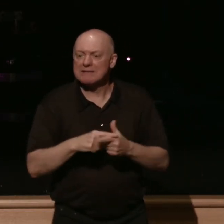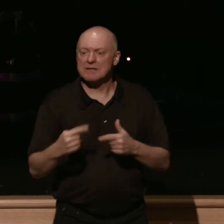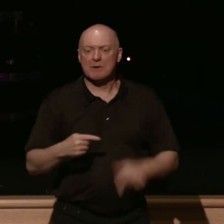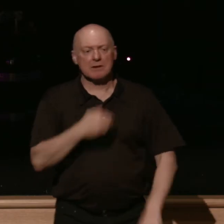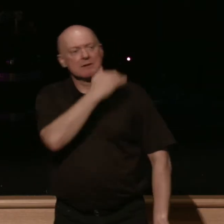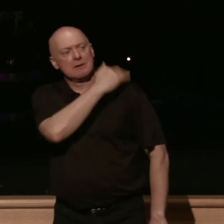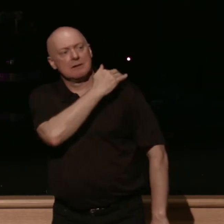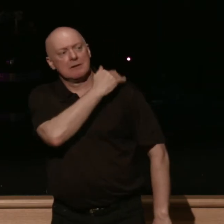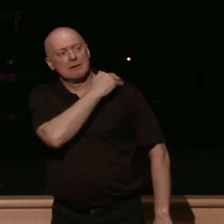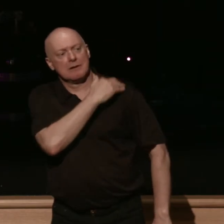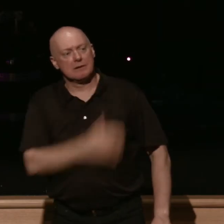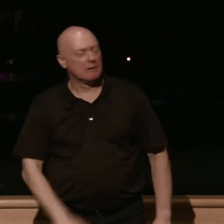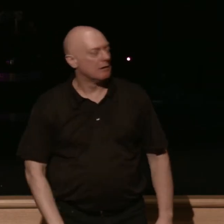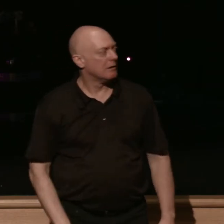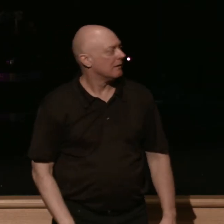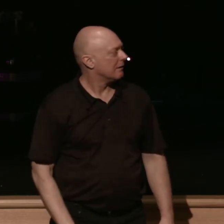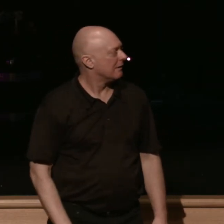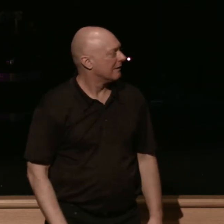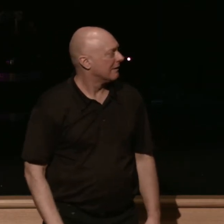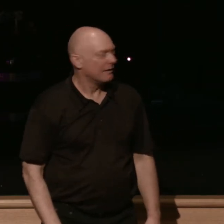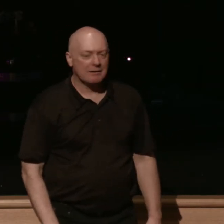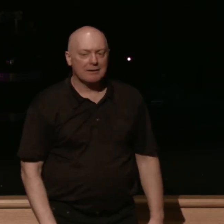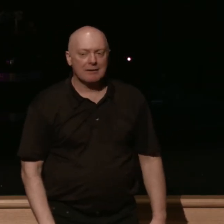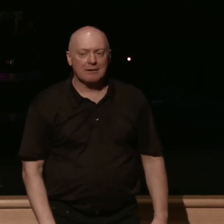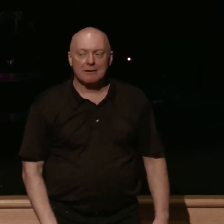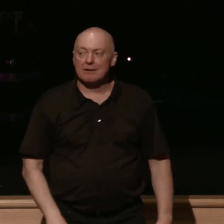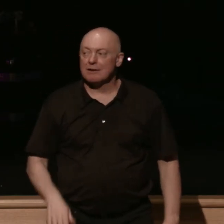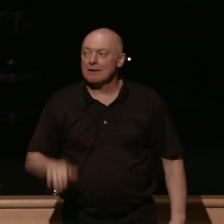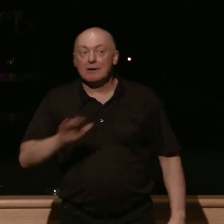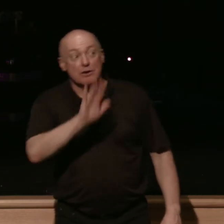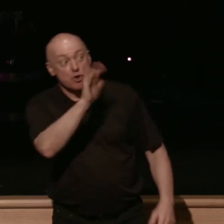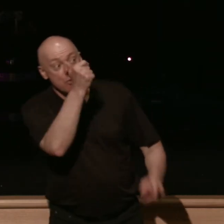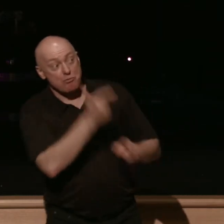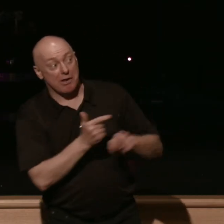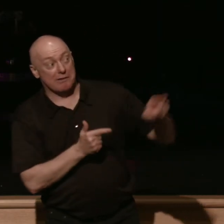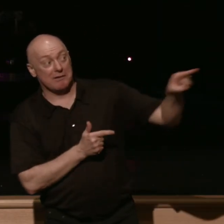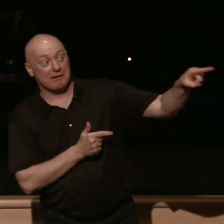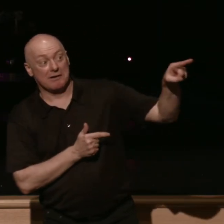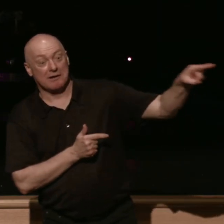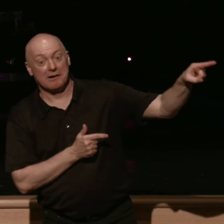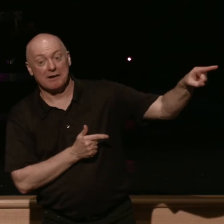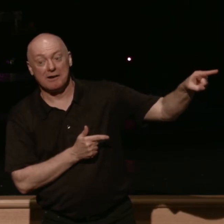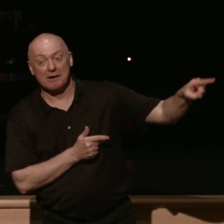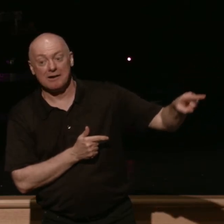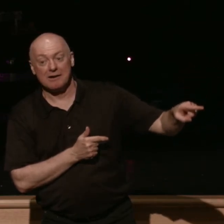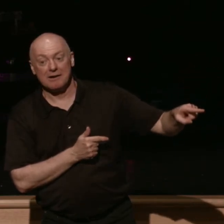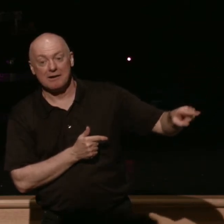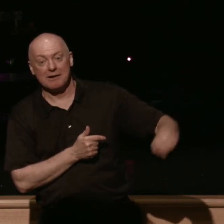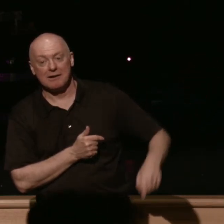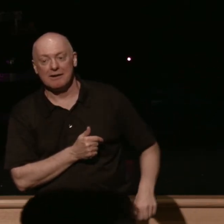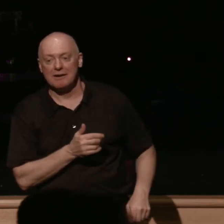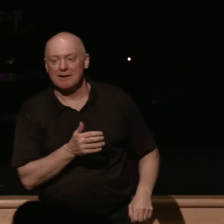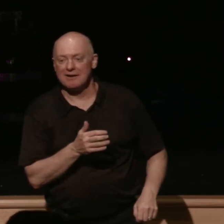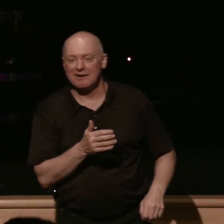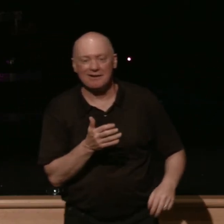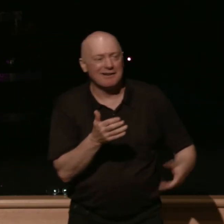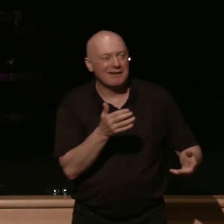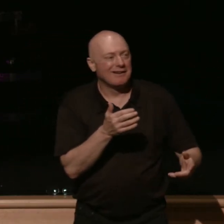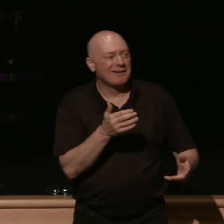says hey there's your brother coming and your brother isn't like you know shaped like me